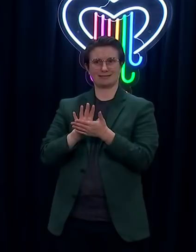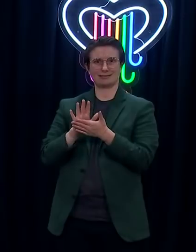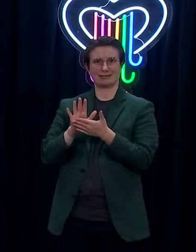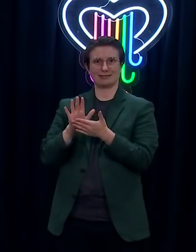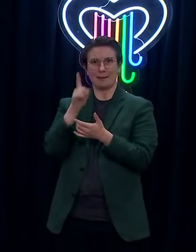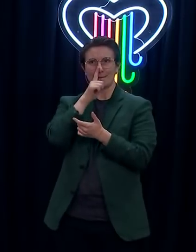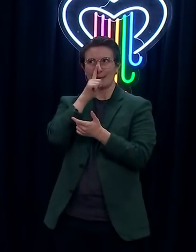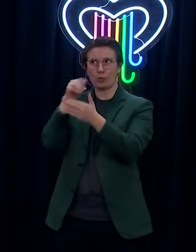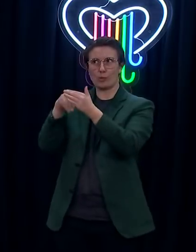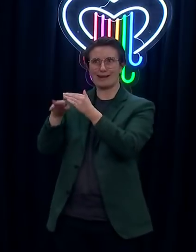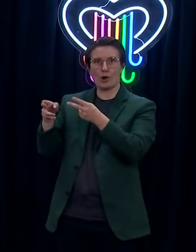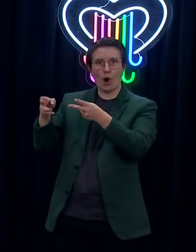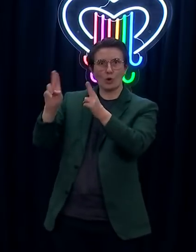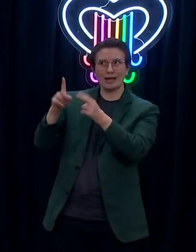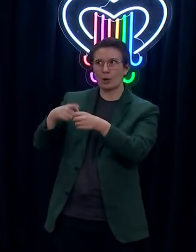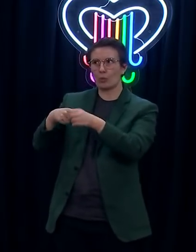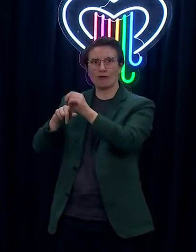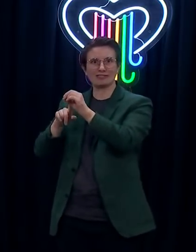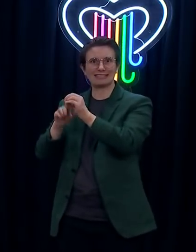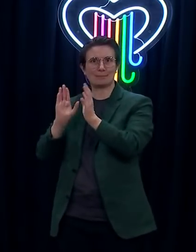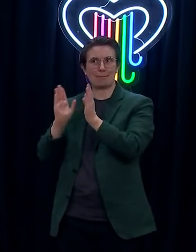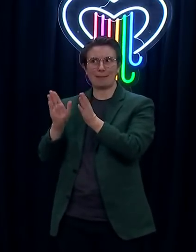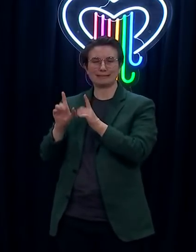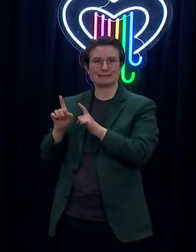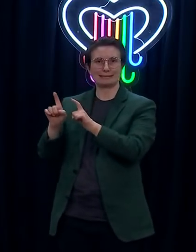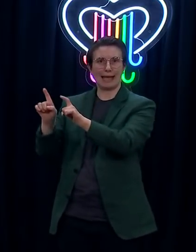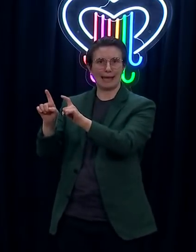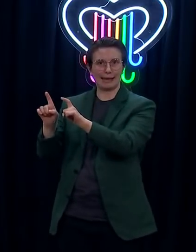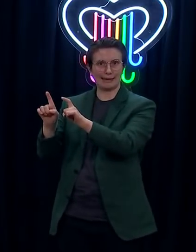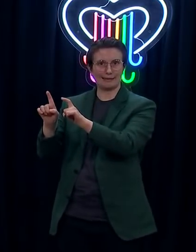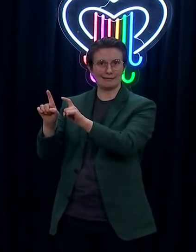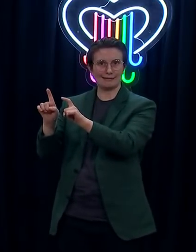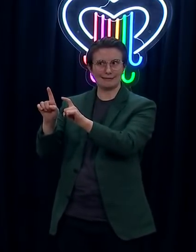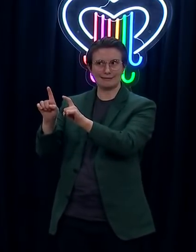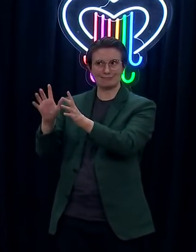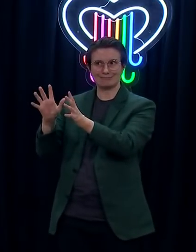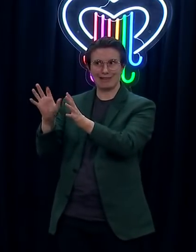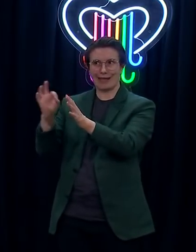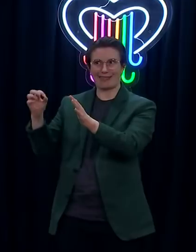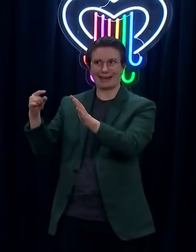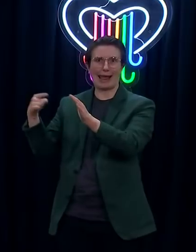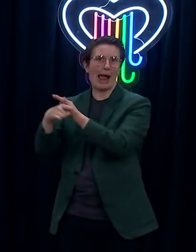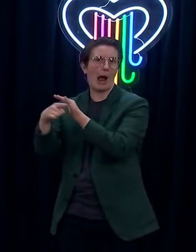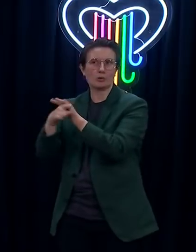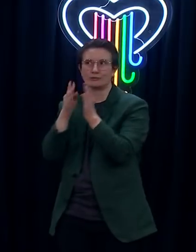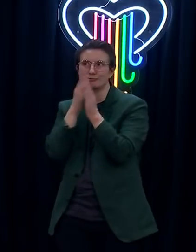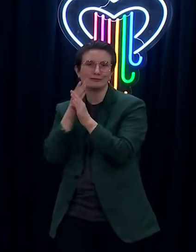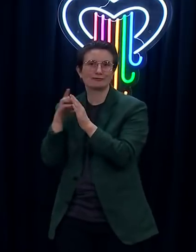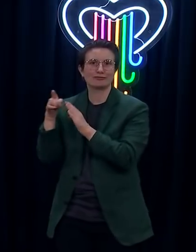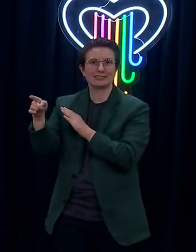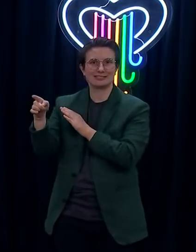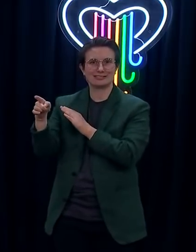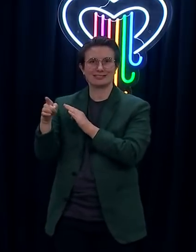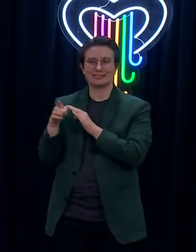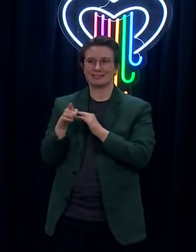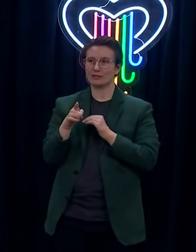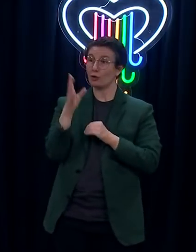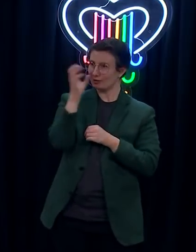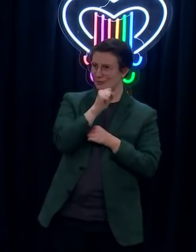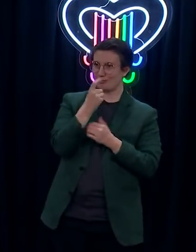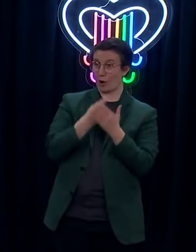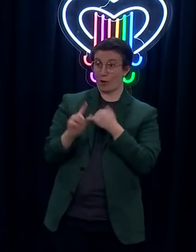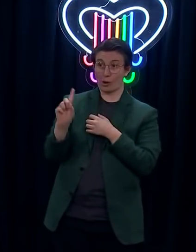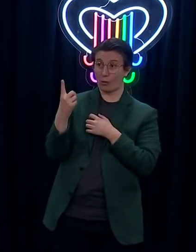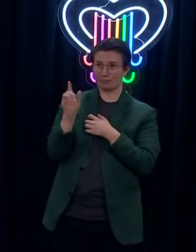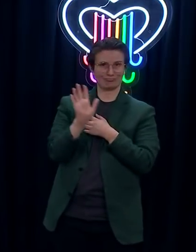if at some point this year You're making the assumption that the only people we want to be vaccinated are Aucklanders. We want everyone to be vaccinated. No, no, but I'm just saying that for him to